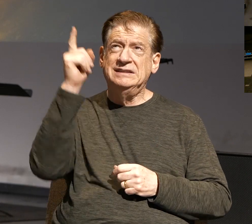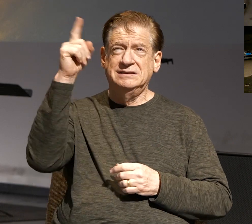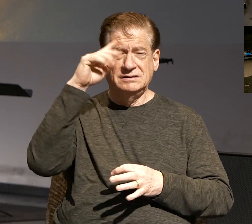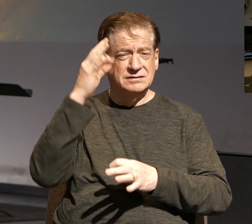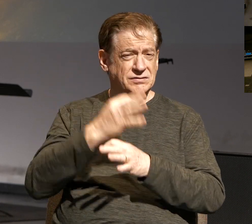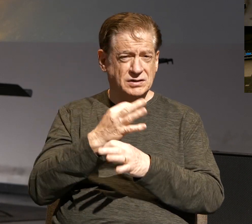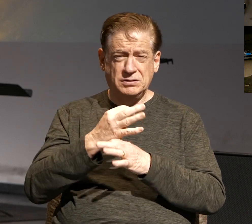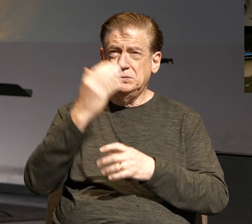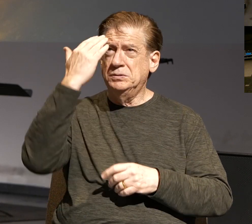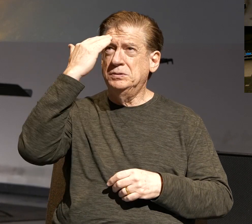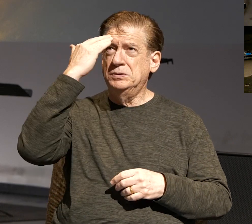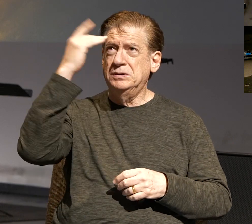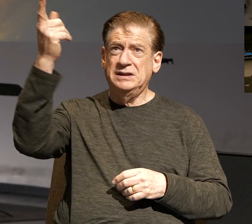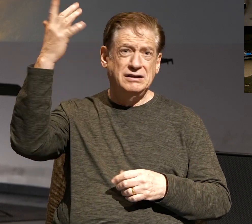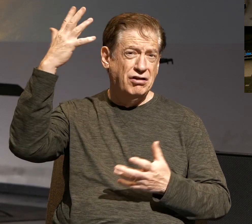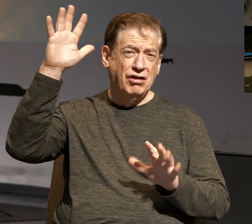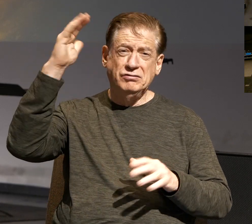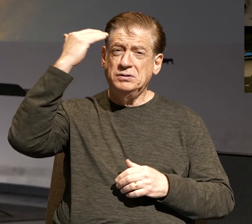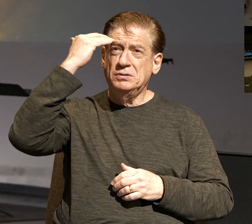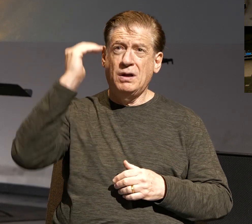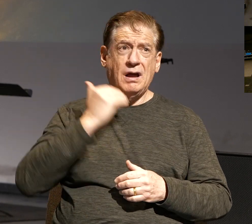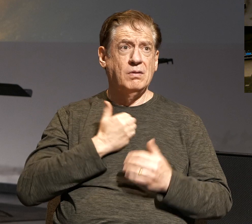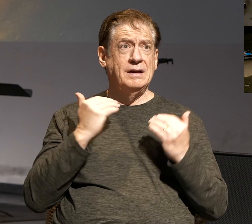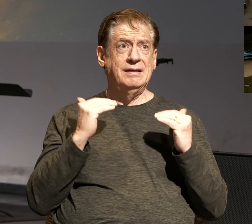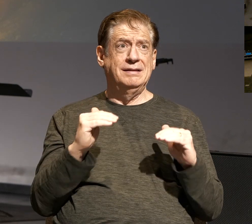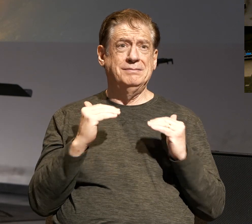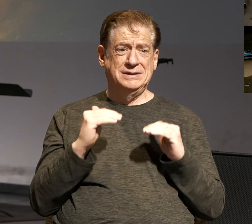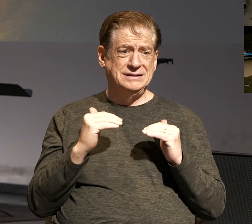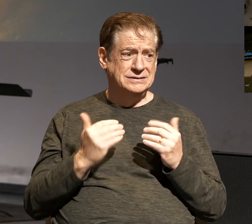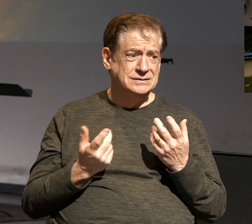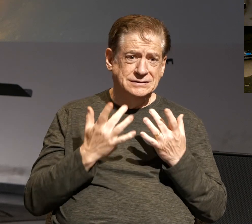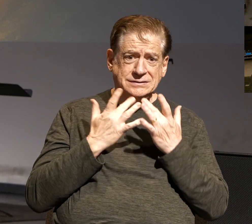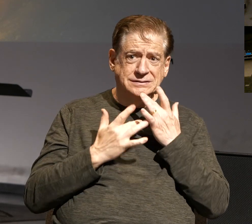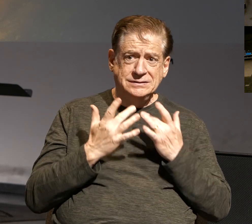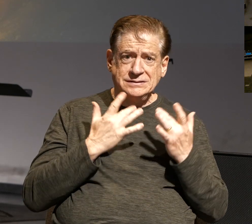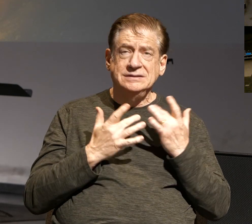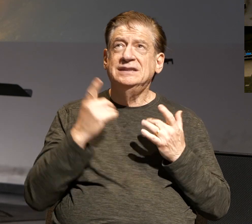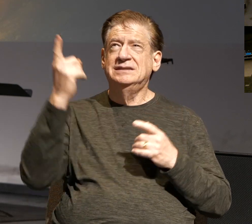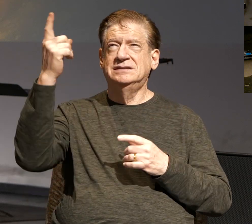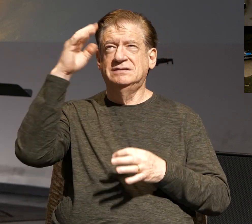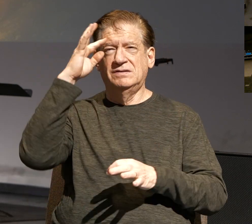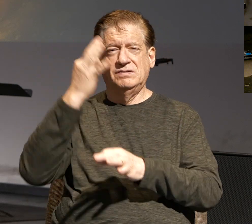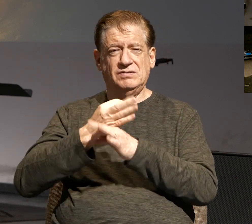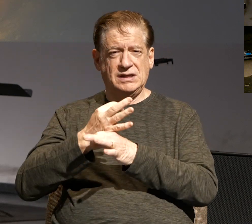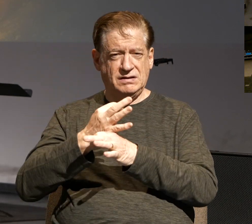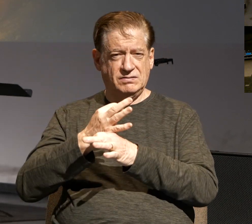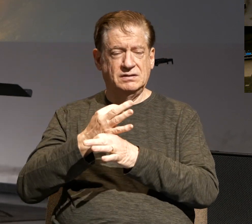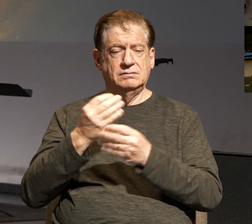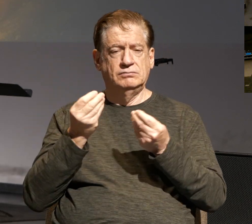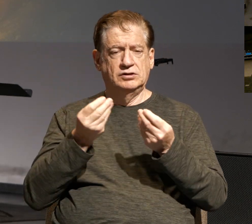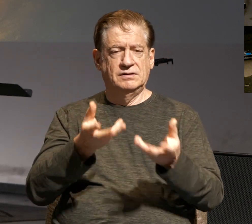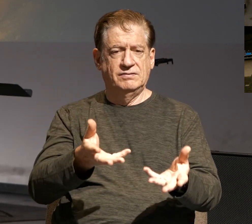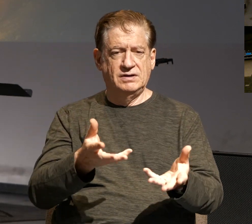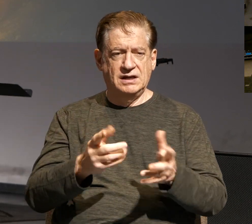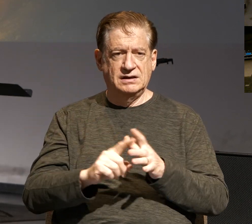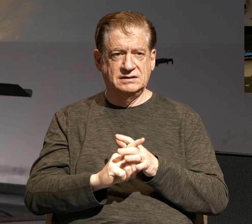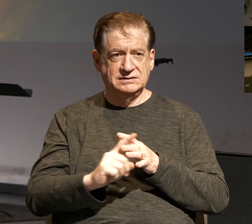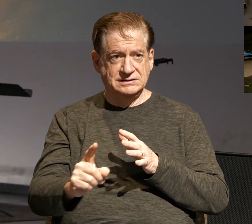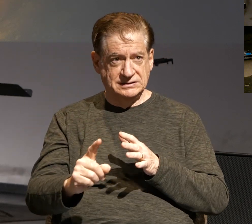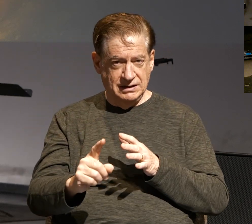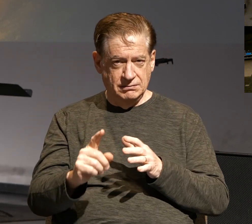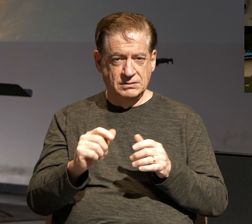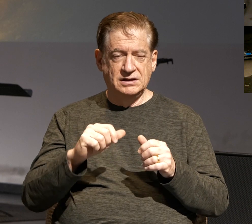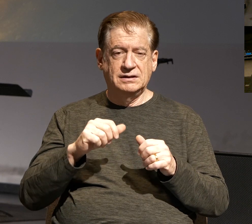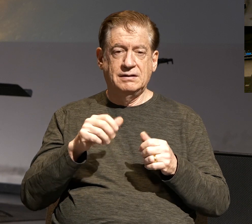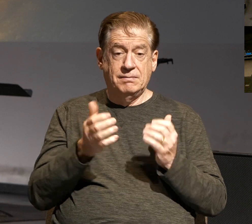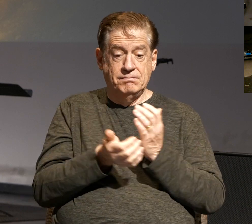He knows our limitations. He is faithful to provide an escape and even the ability to